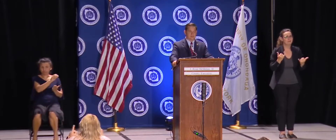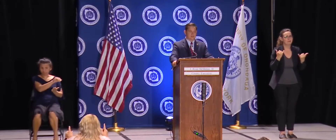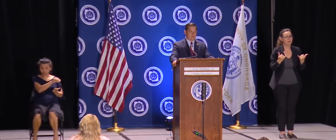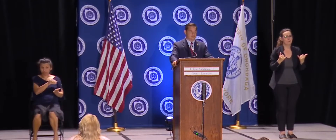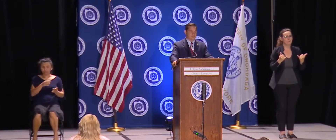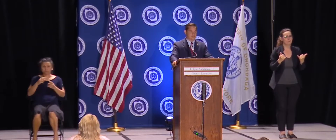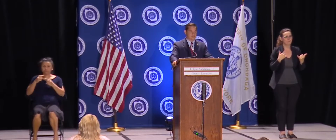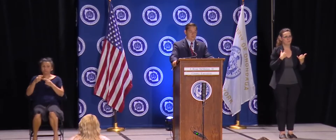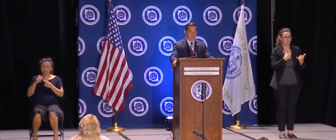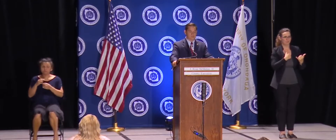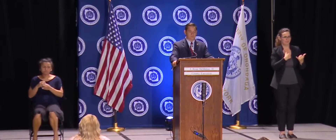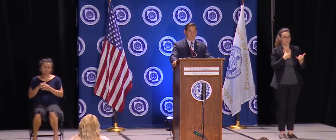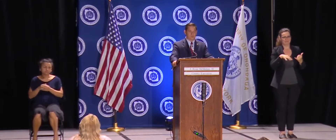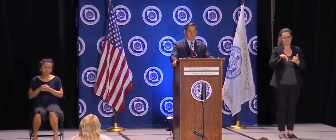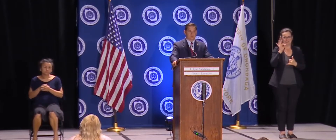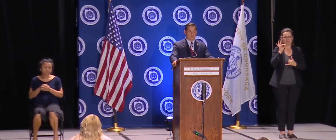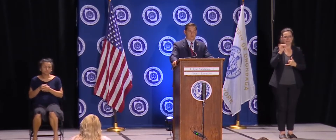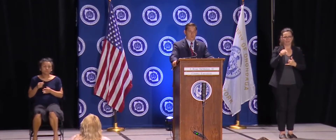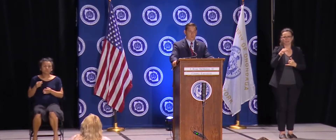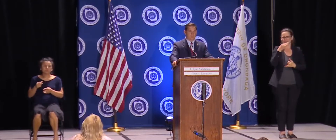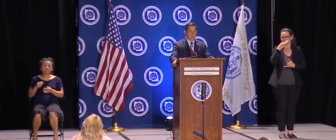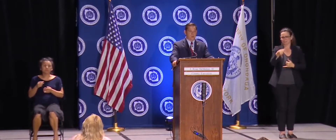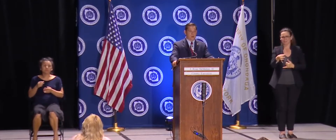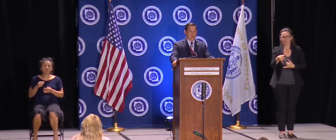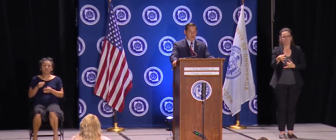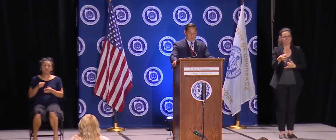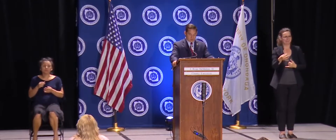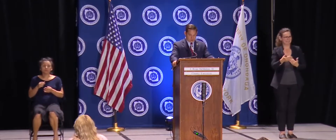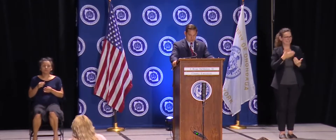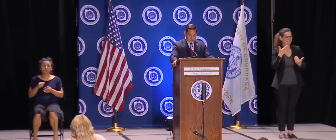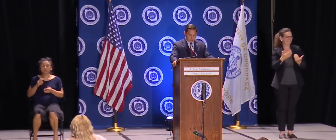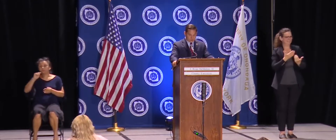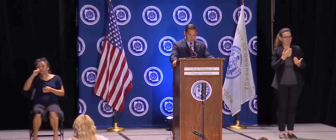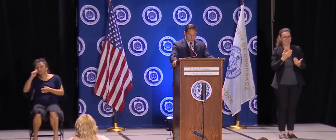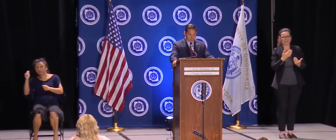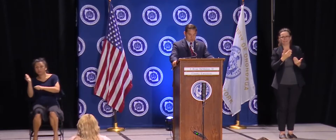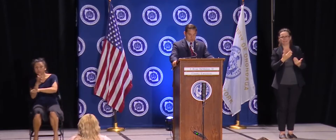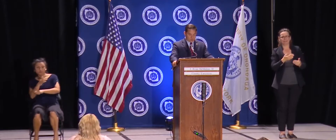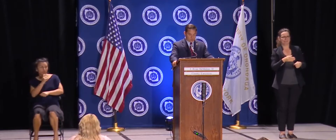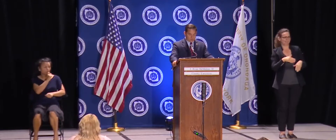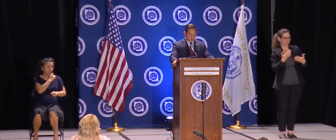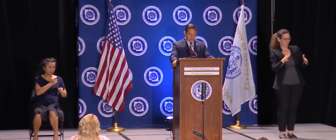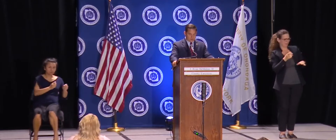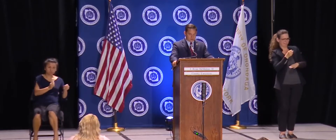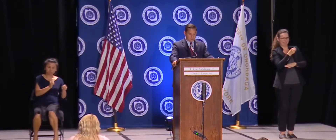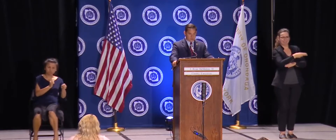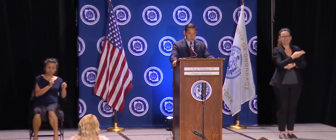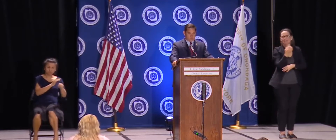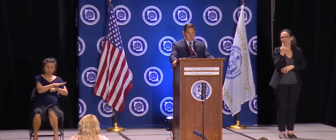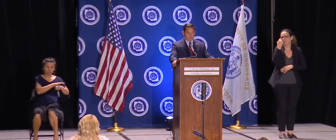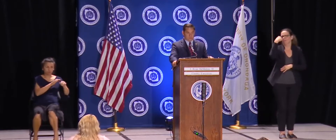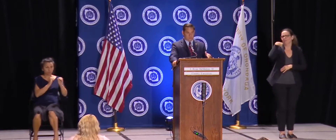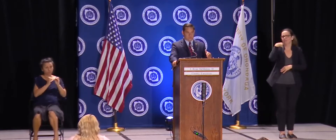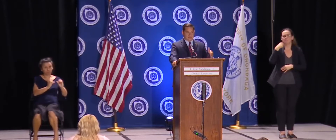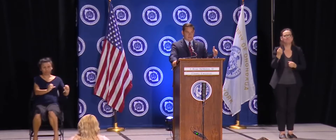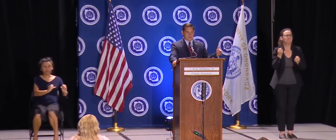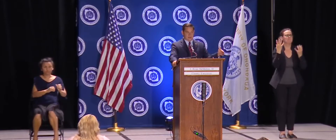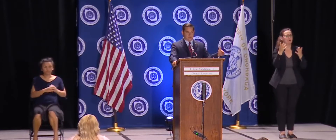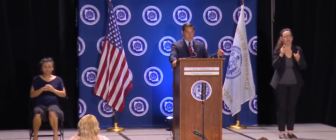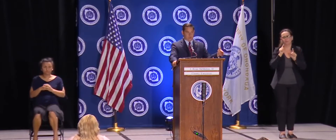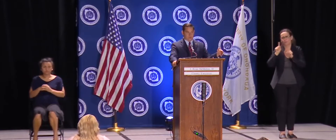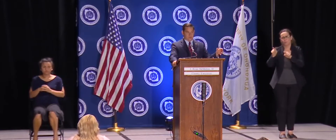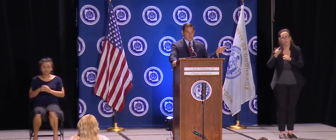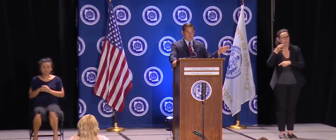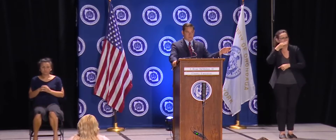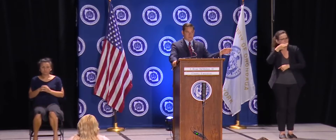the diagnostic testing. It's easier. It's cheaper. And so when – from a data